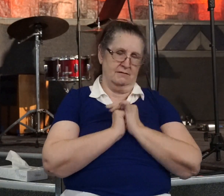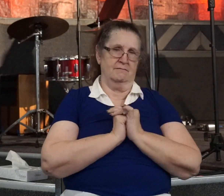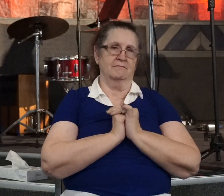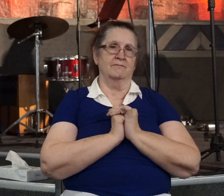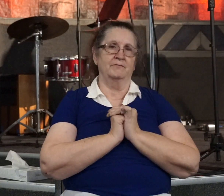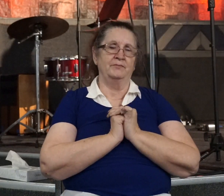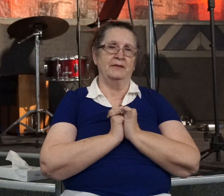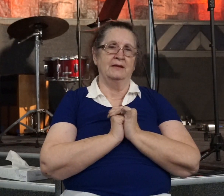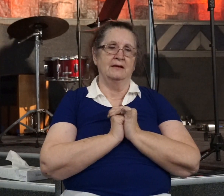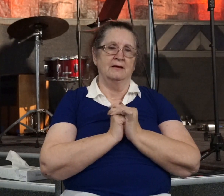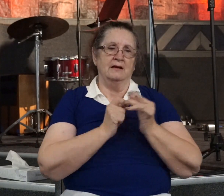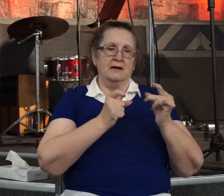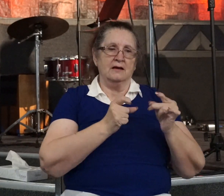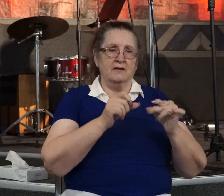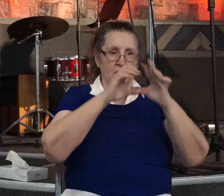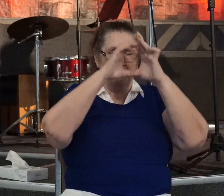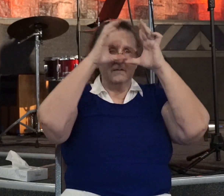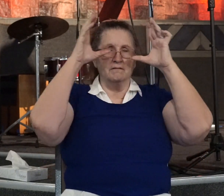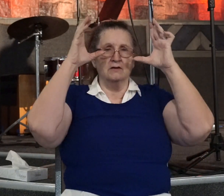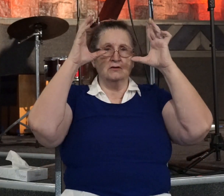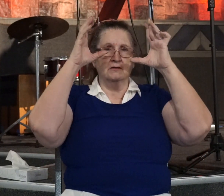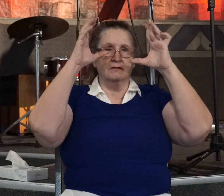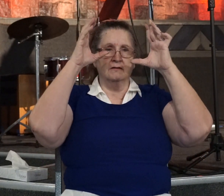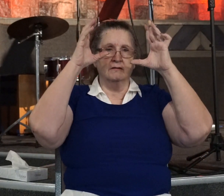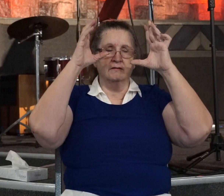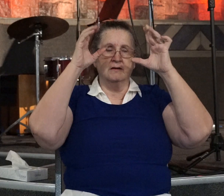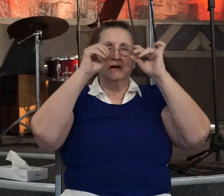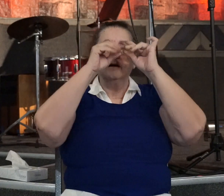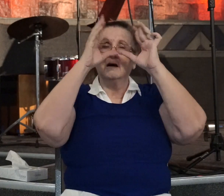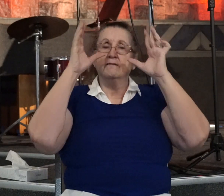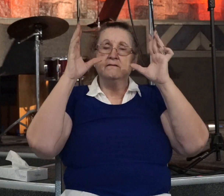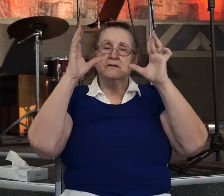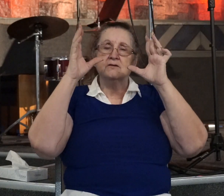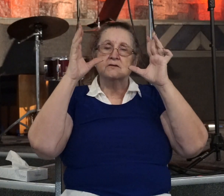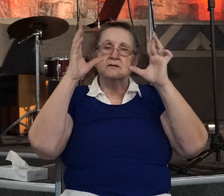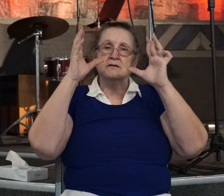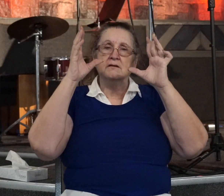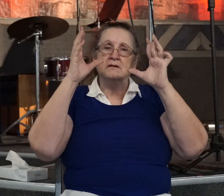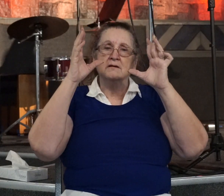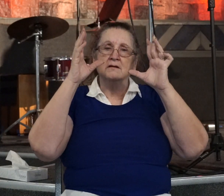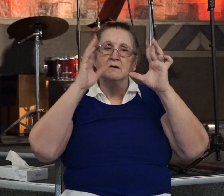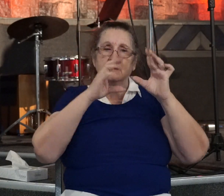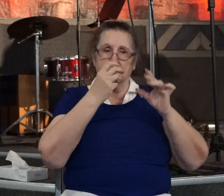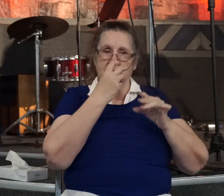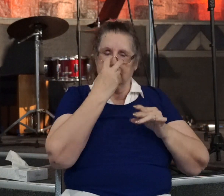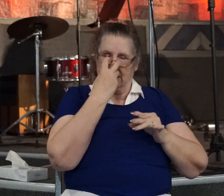He gave him a vision. A vision that his eyesight could be restored.